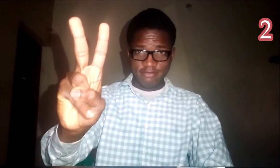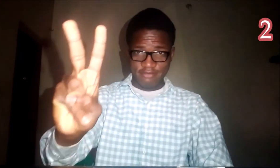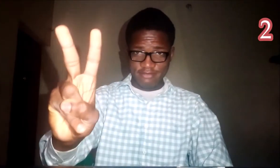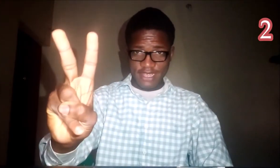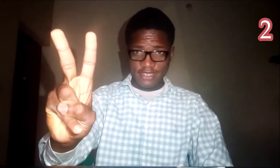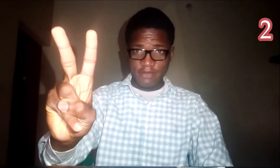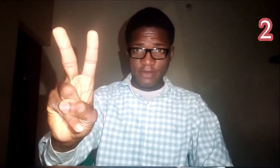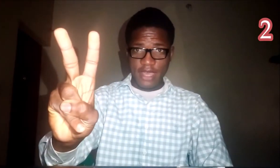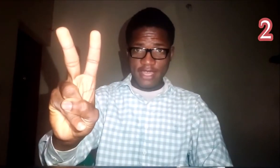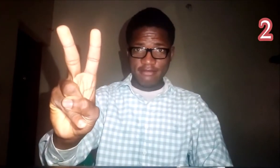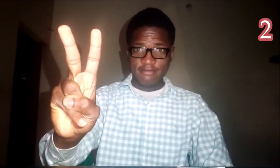Simple I.